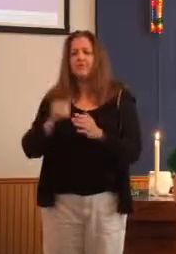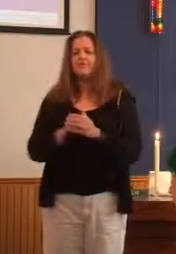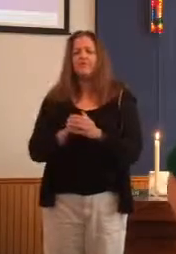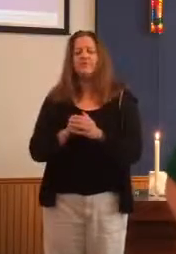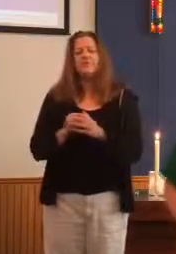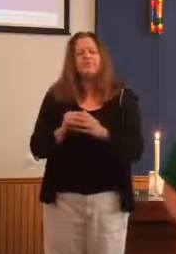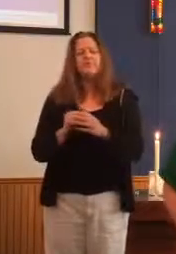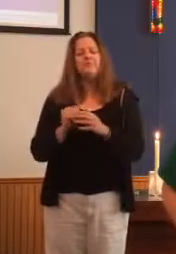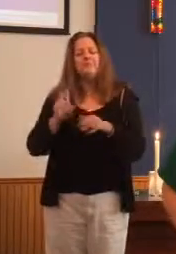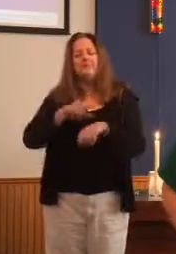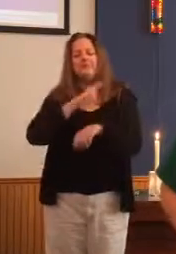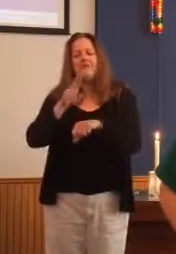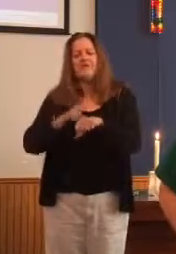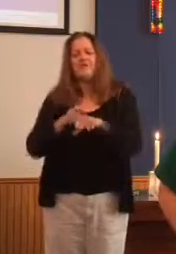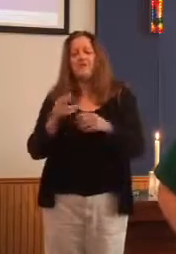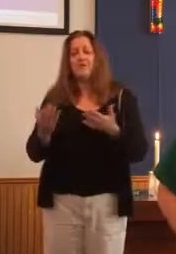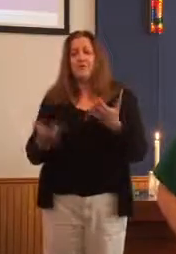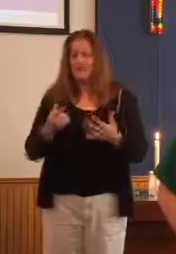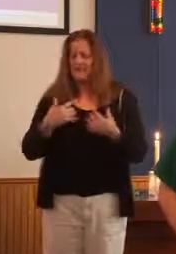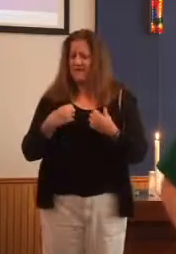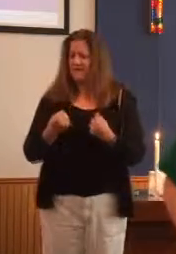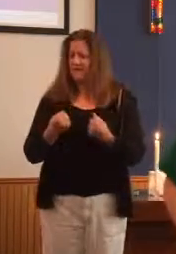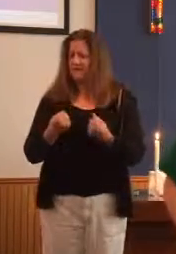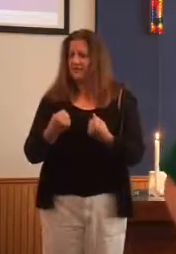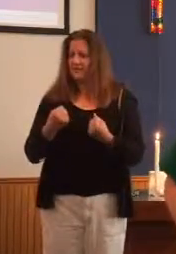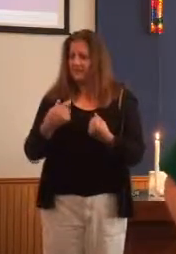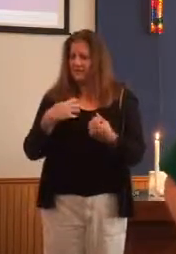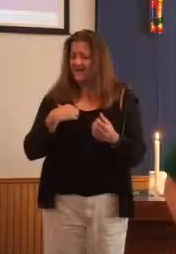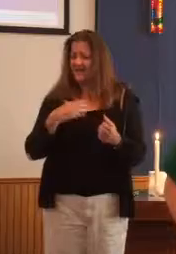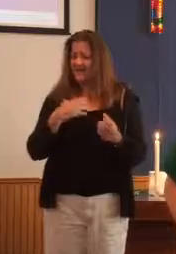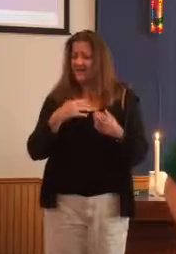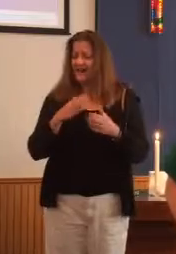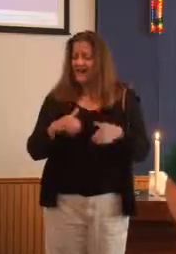yeah, I guess he stayed pretty healthy because he lived another 350 years.